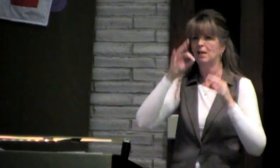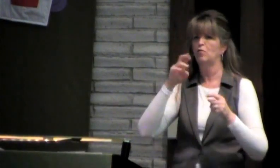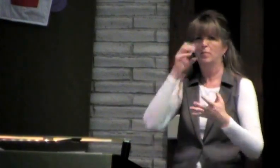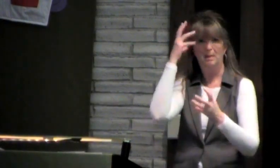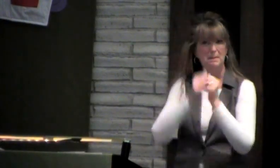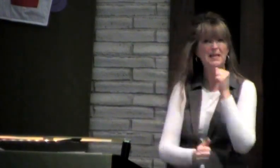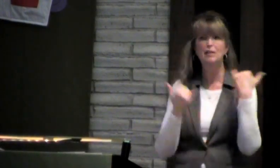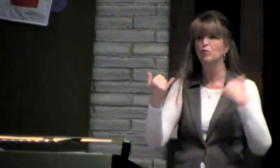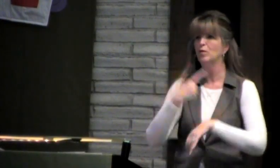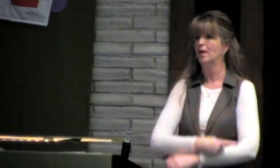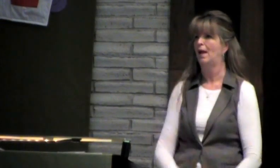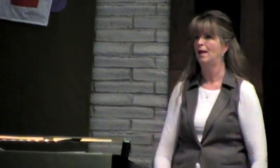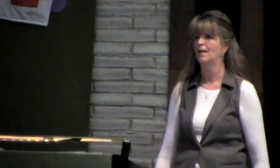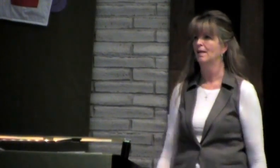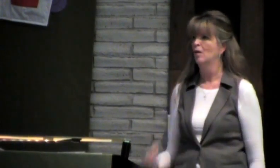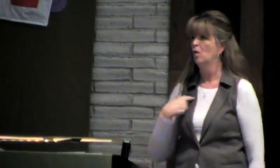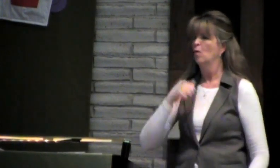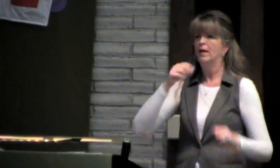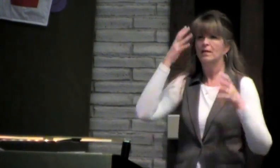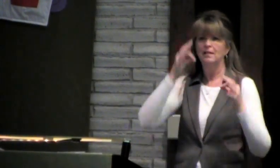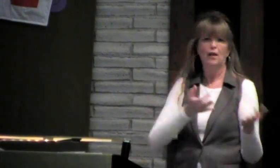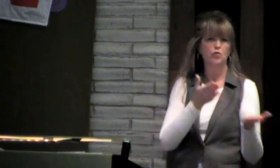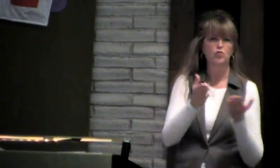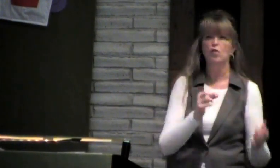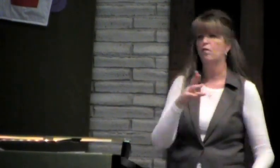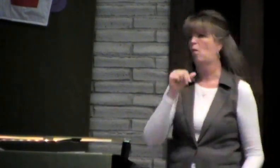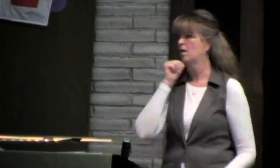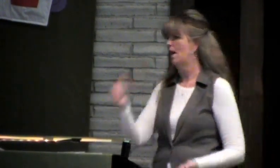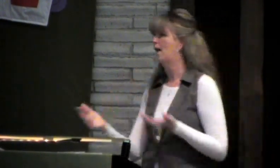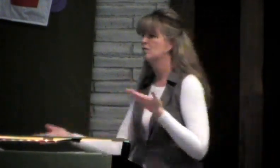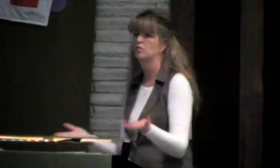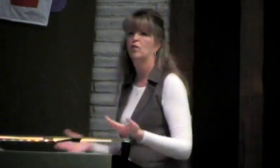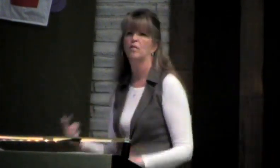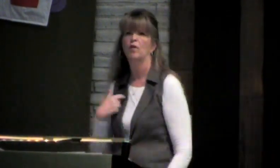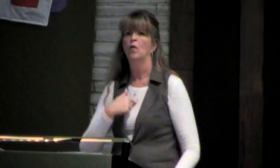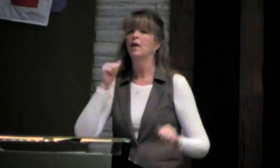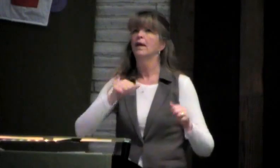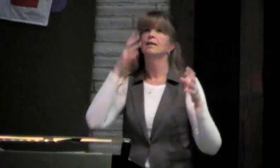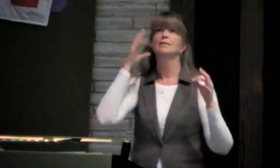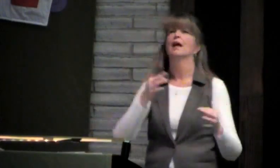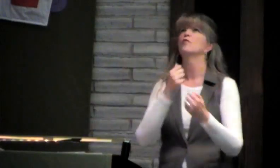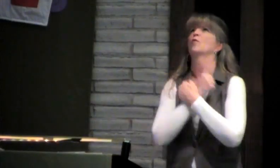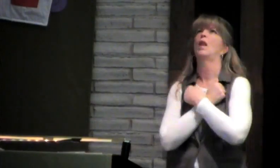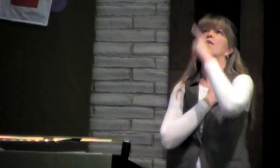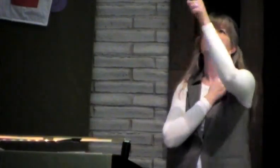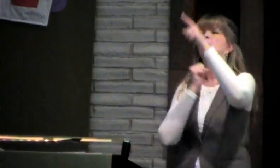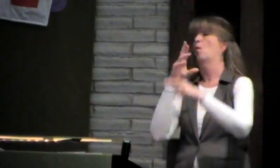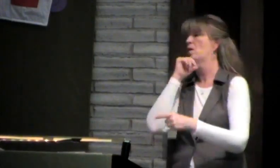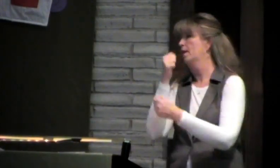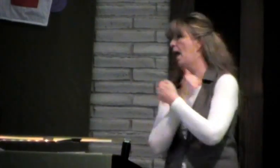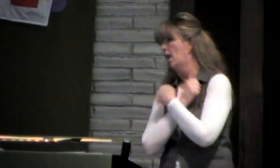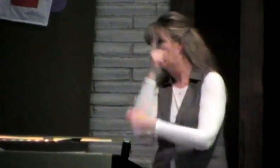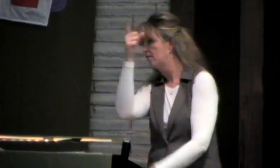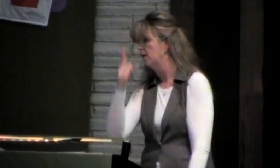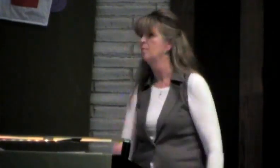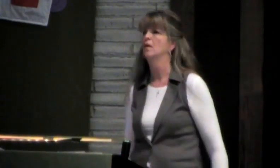We can decide to be nice today. We can decide to be mean today. We can decide to serve today. We can decide not to serve today.